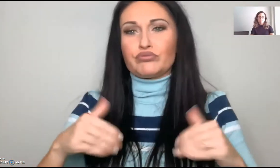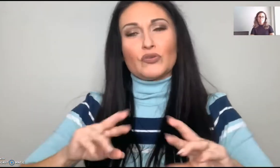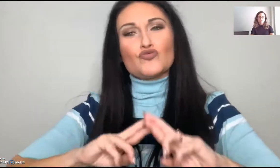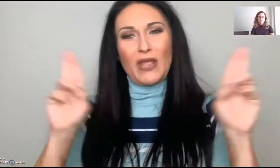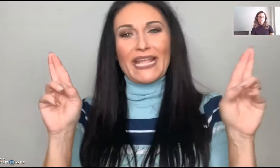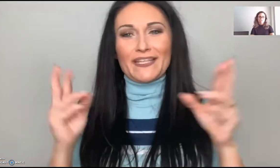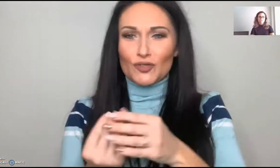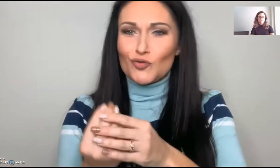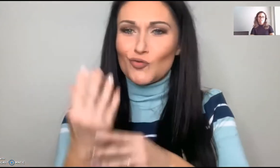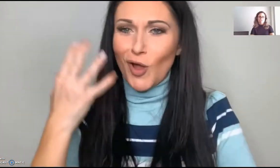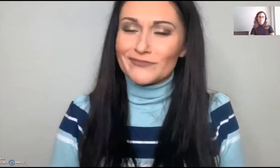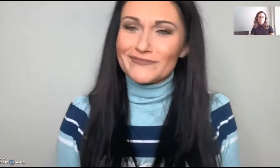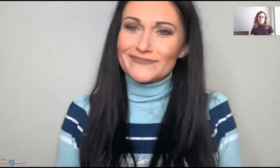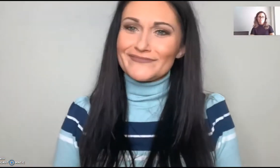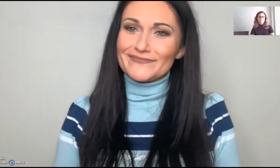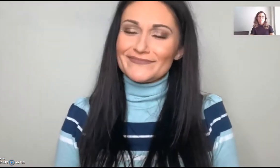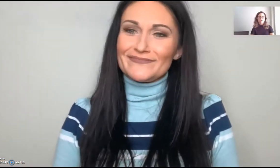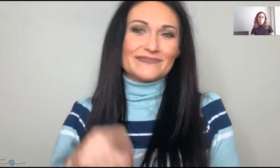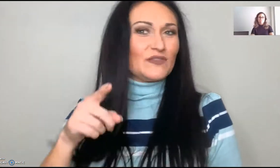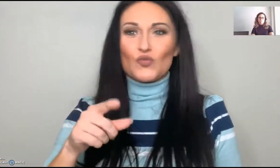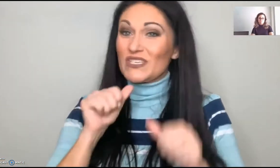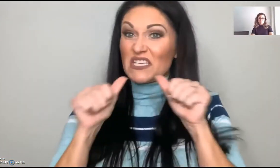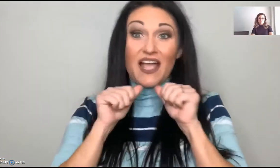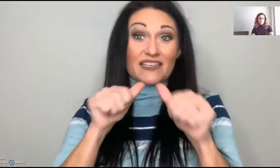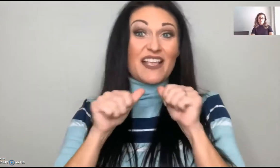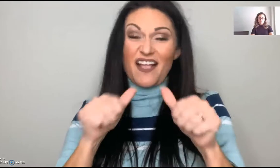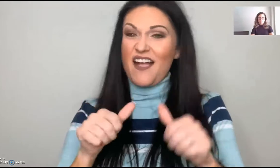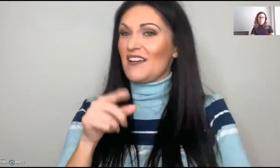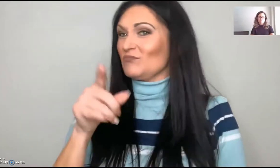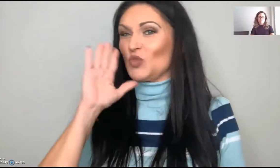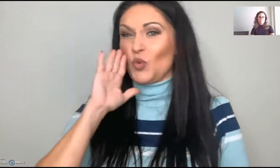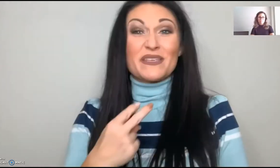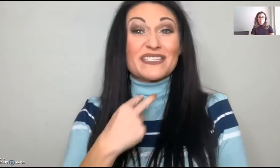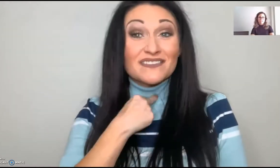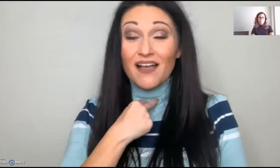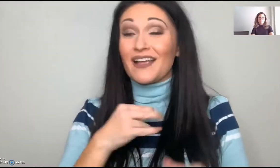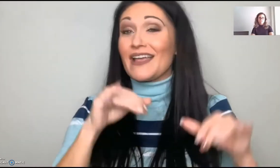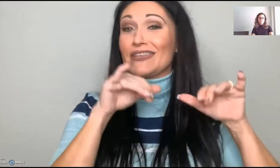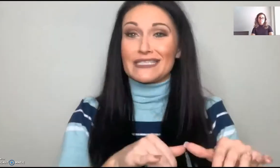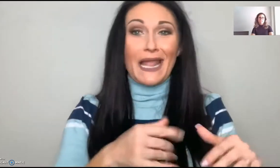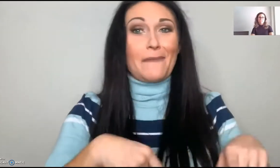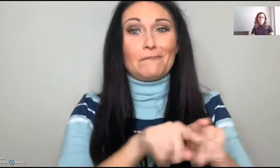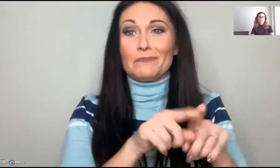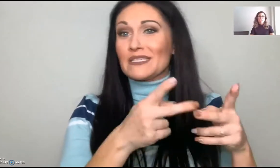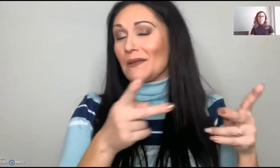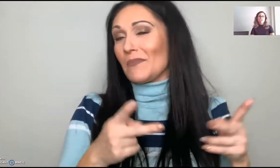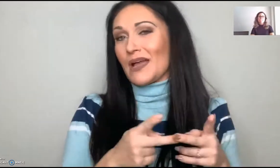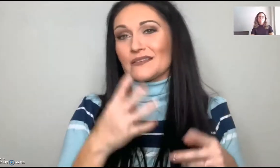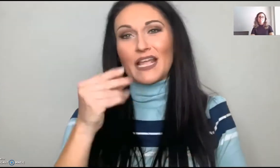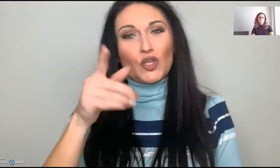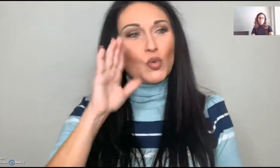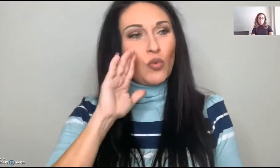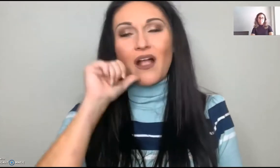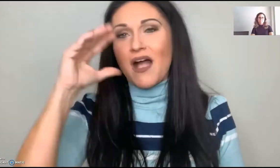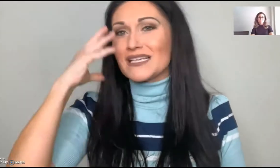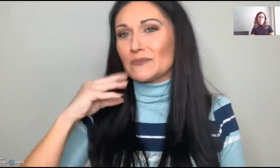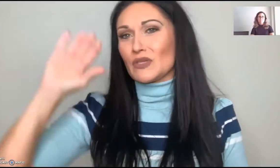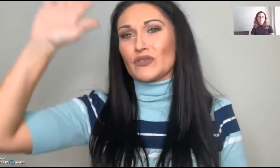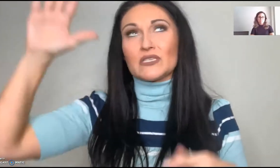control, meaning you have to be ready to grow. If you just deny it, you're going to stay stuck in the same place.